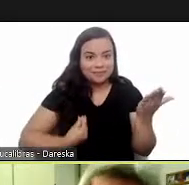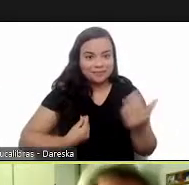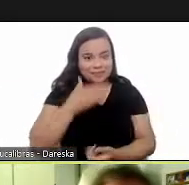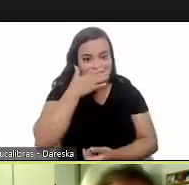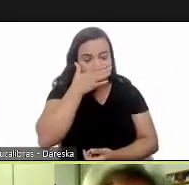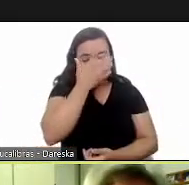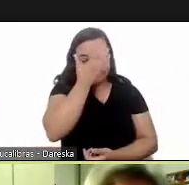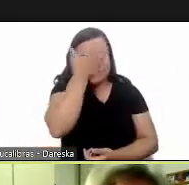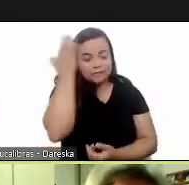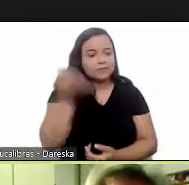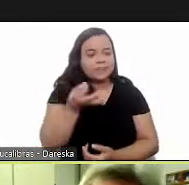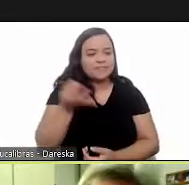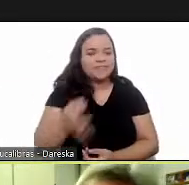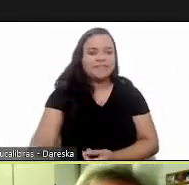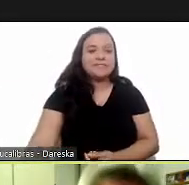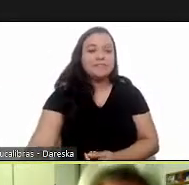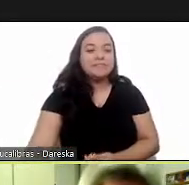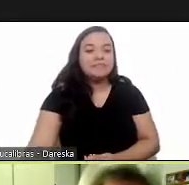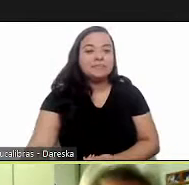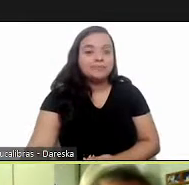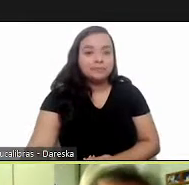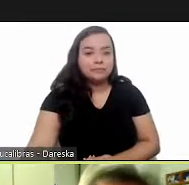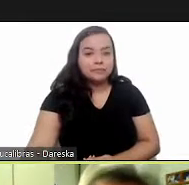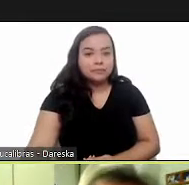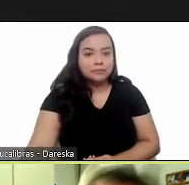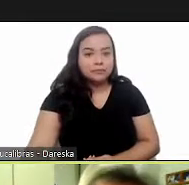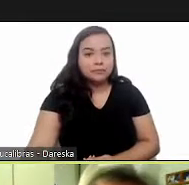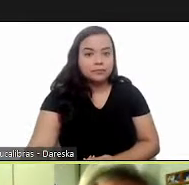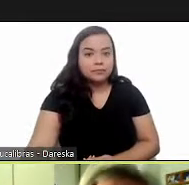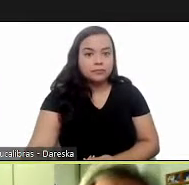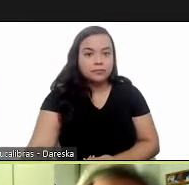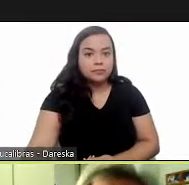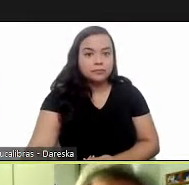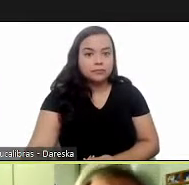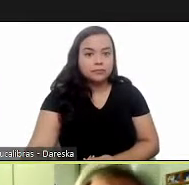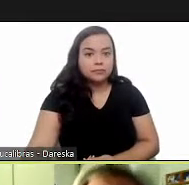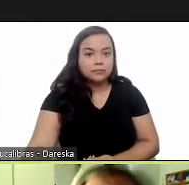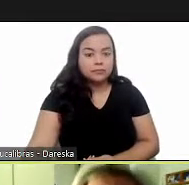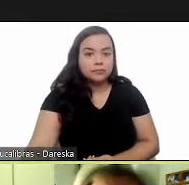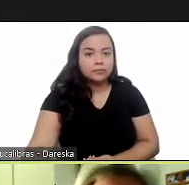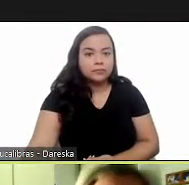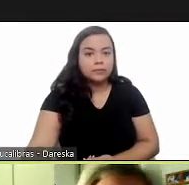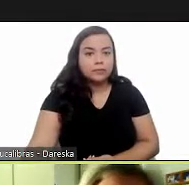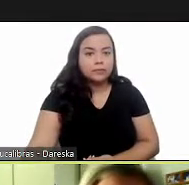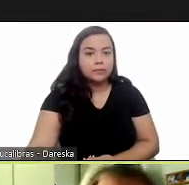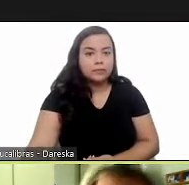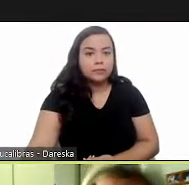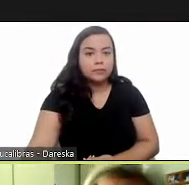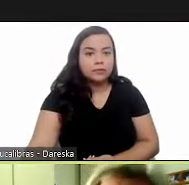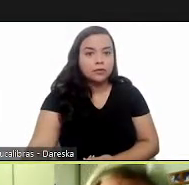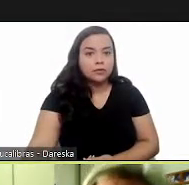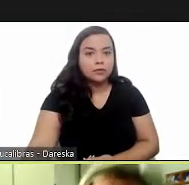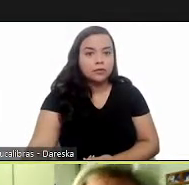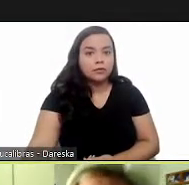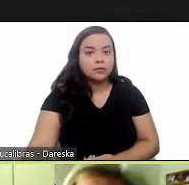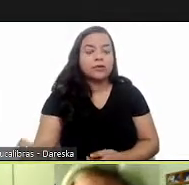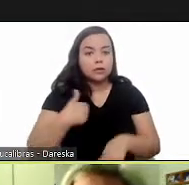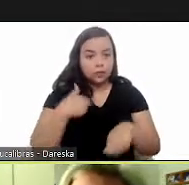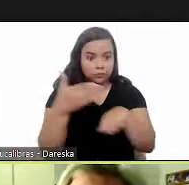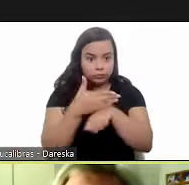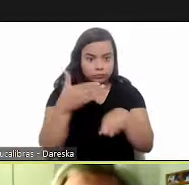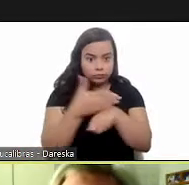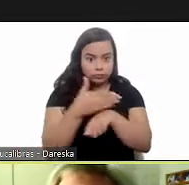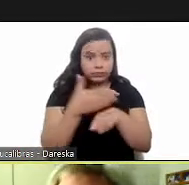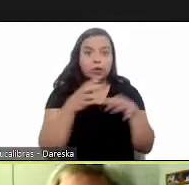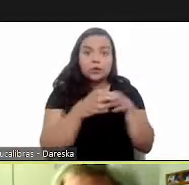speak off the cuff of can we see my slides actually i am part of the